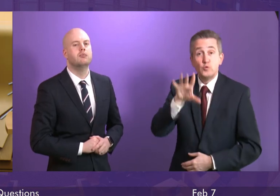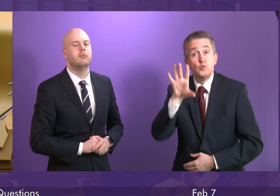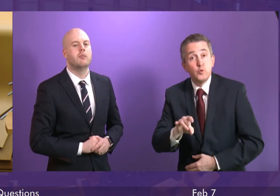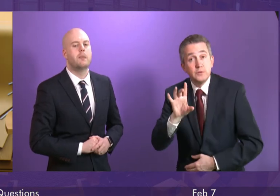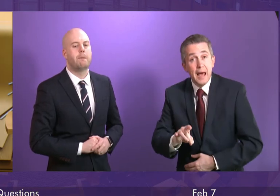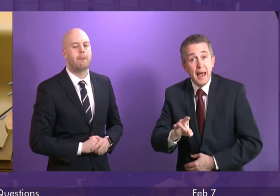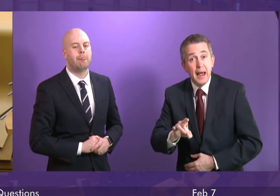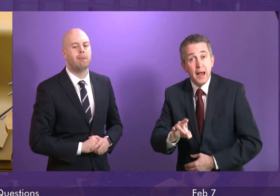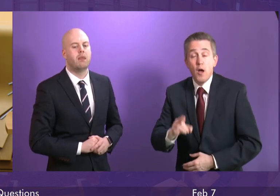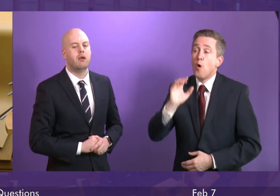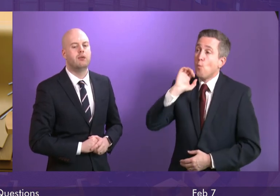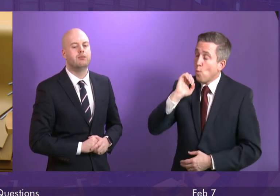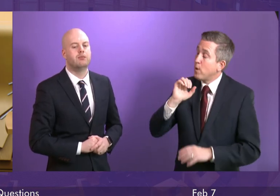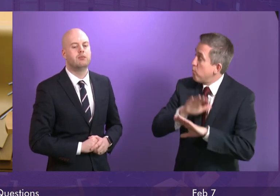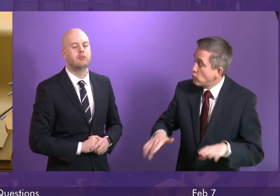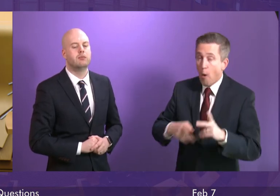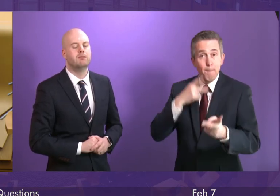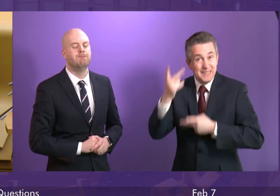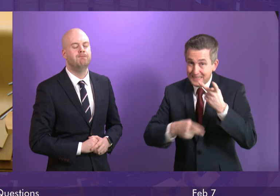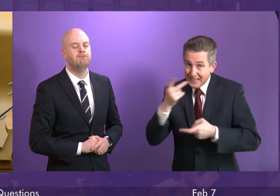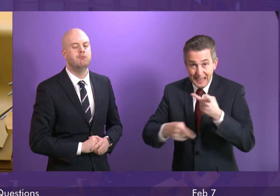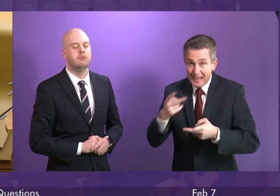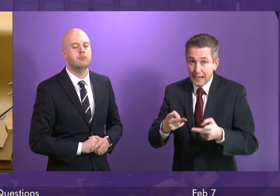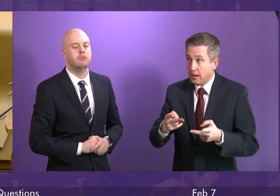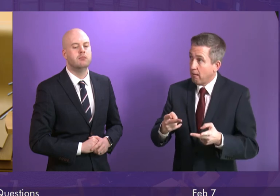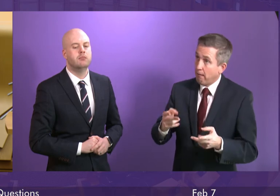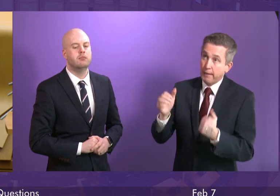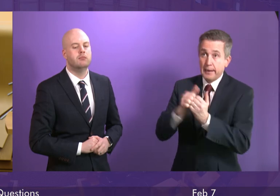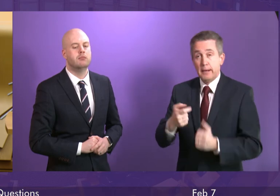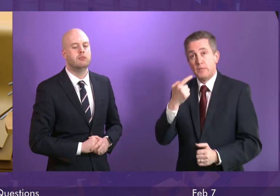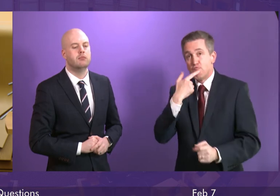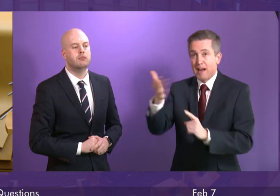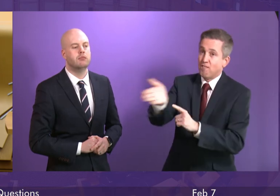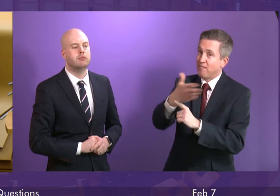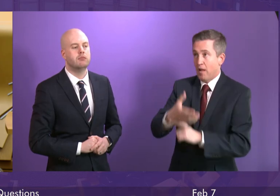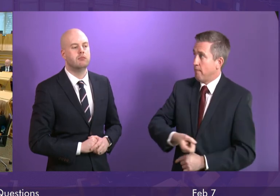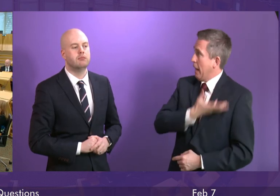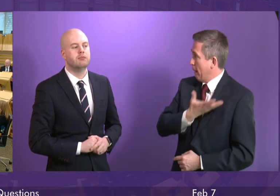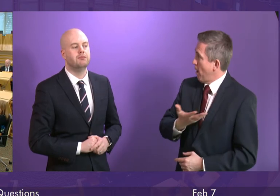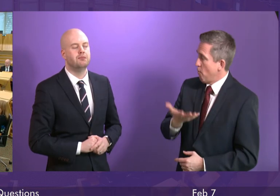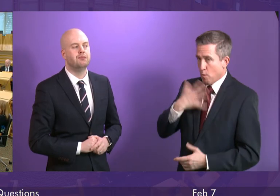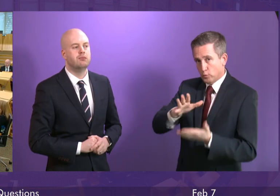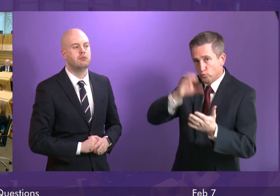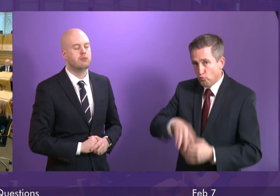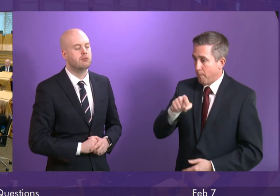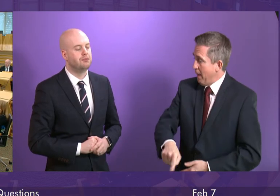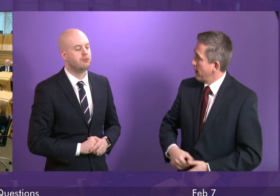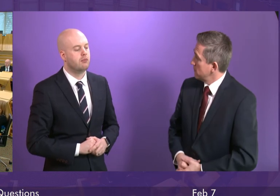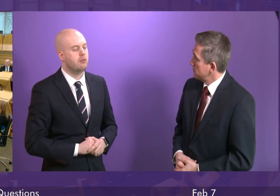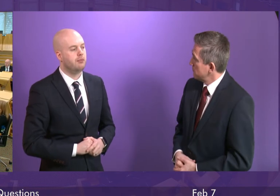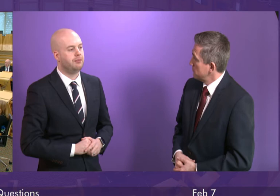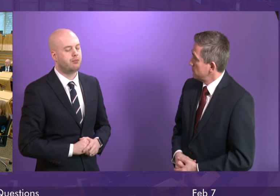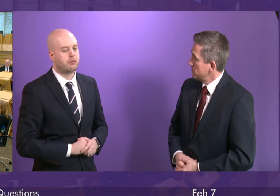when one song we won't be singing certainly is to keep the red flag flying there? Deputy First Minister. Deputy